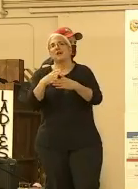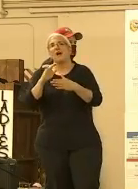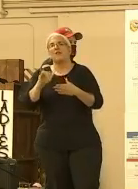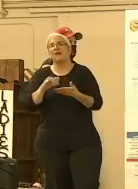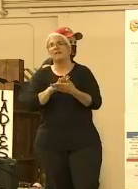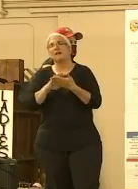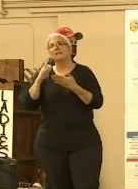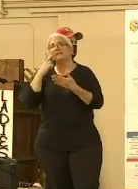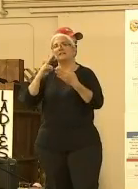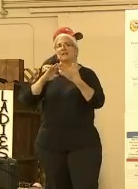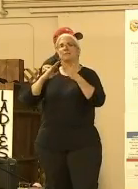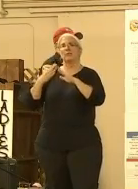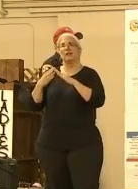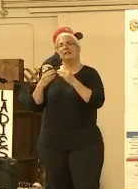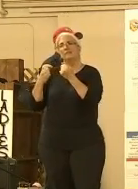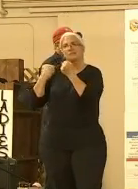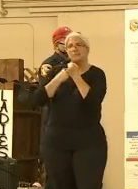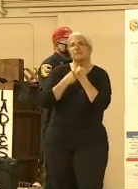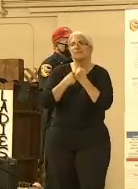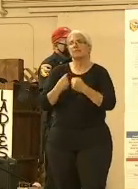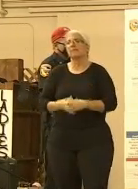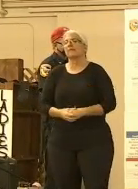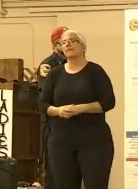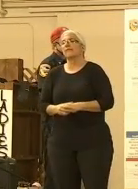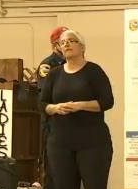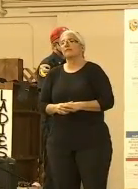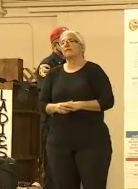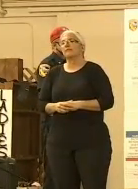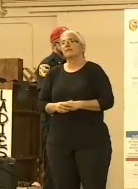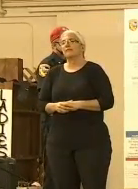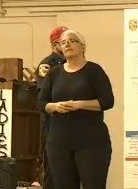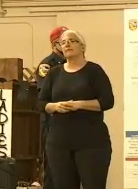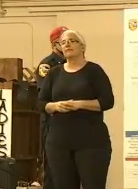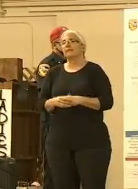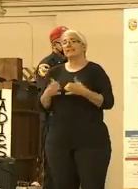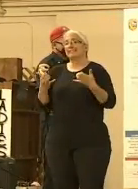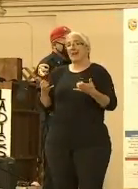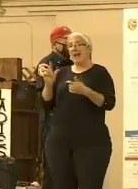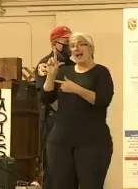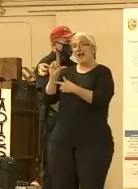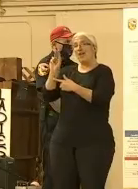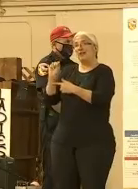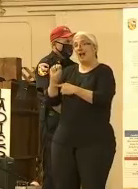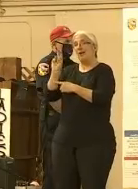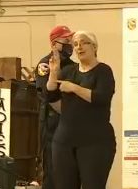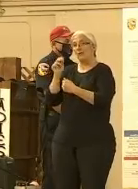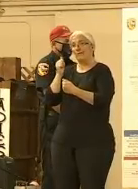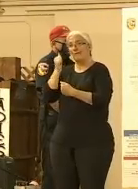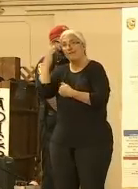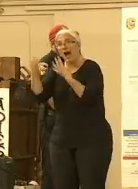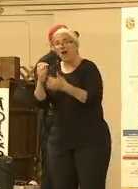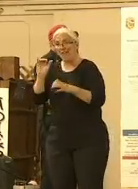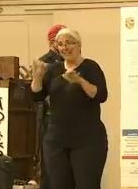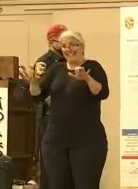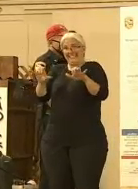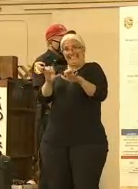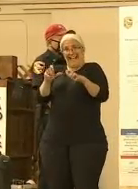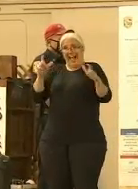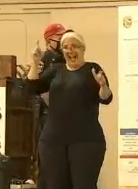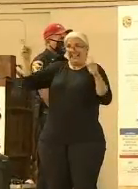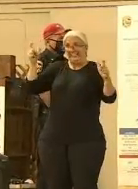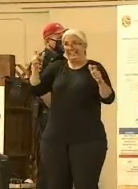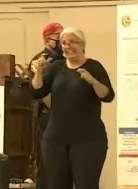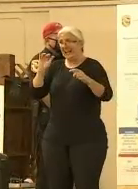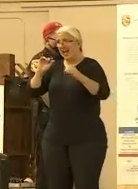The size and complexity of this fire is not one that we've seen in times past. So I